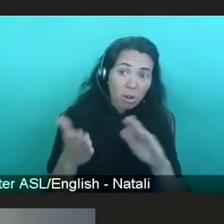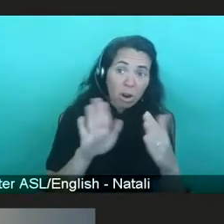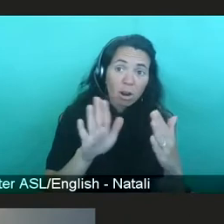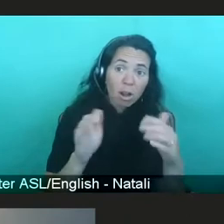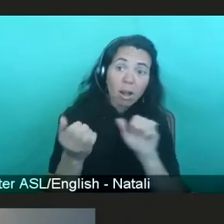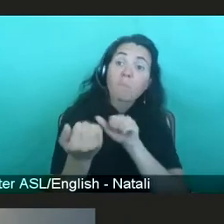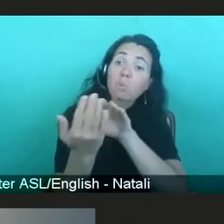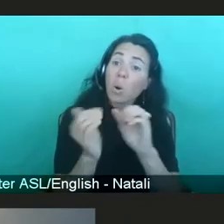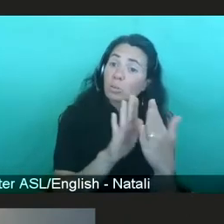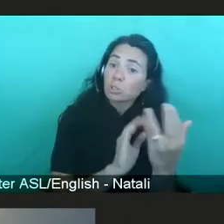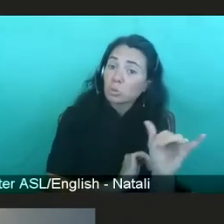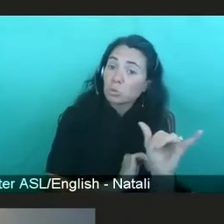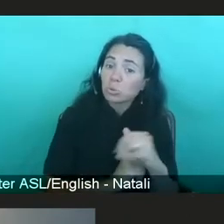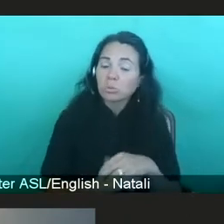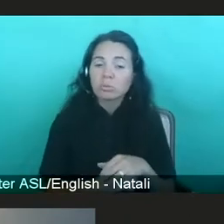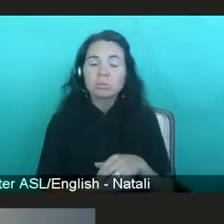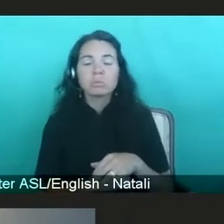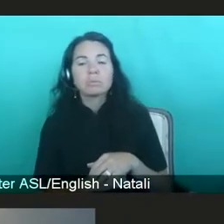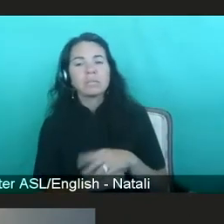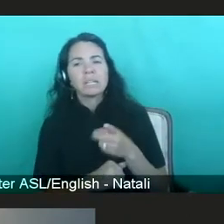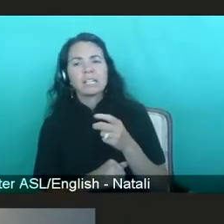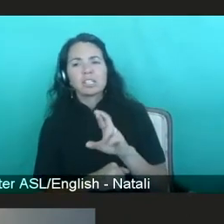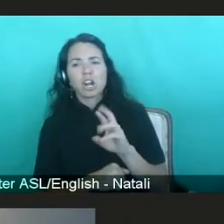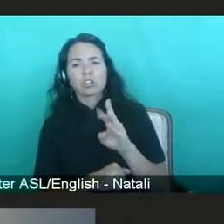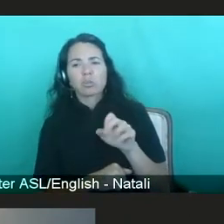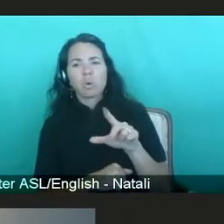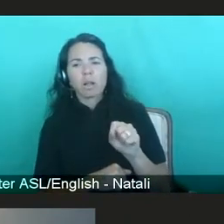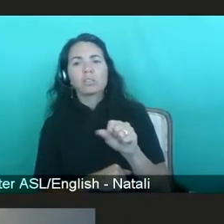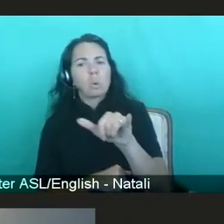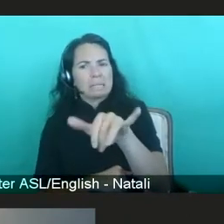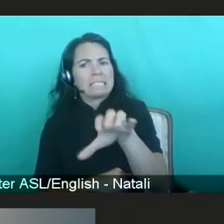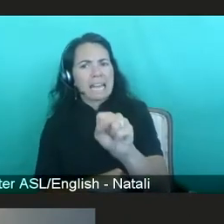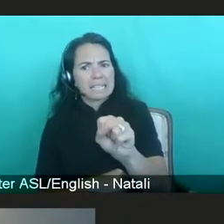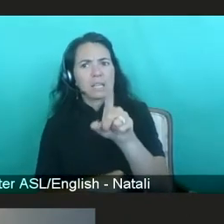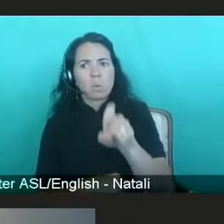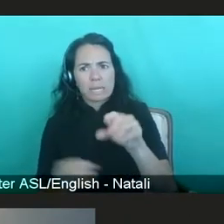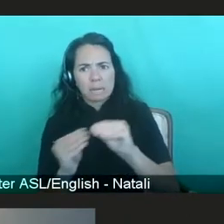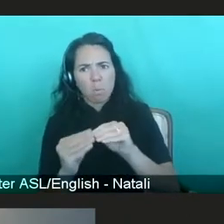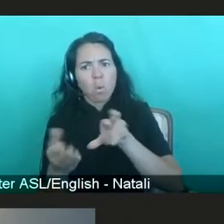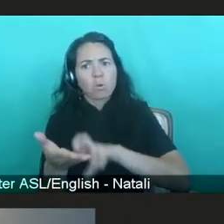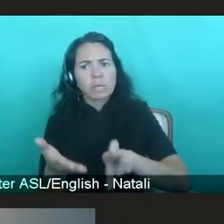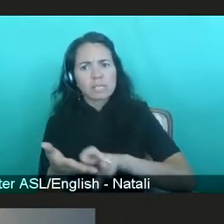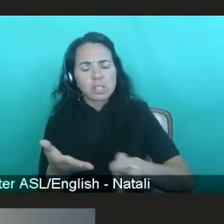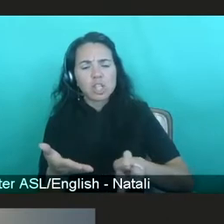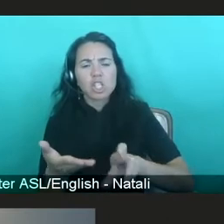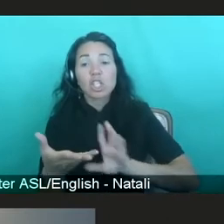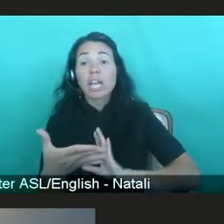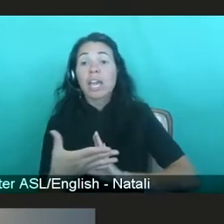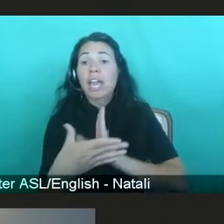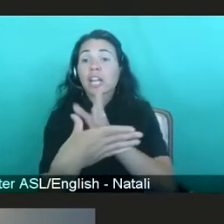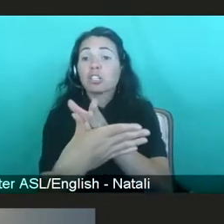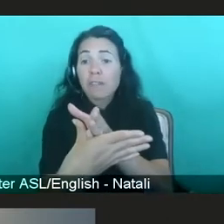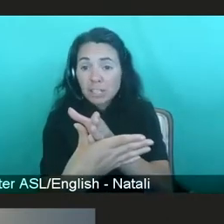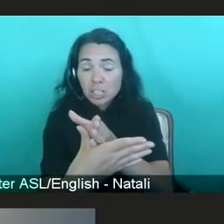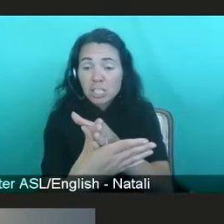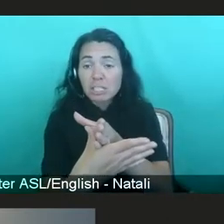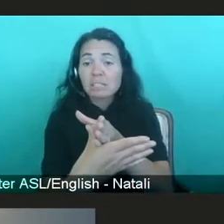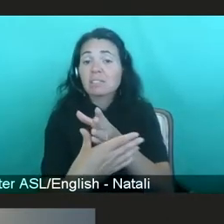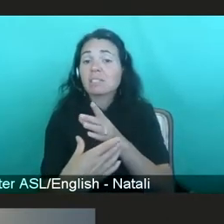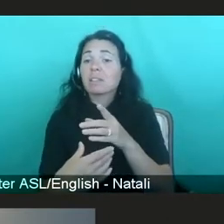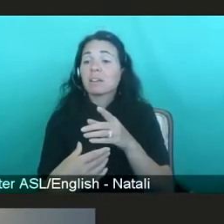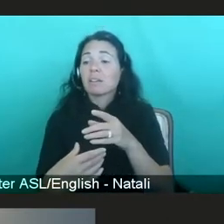We need increased research and interventions that are focused on structural and policy factors that make